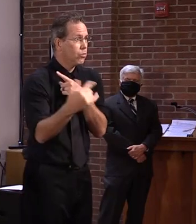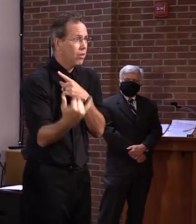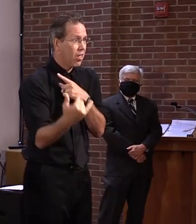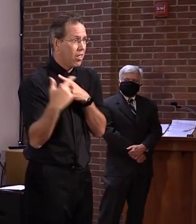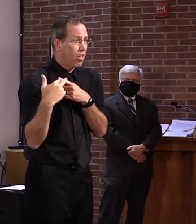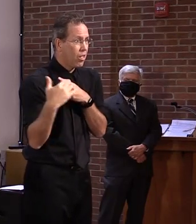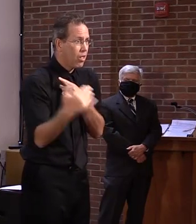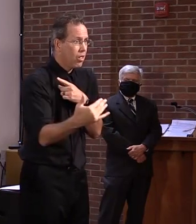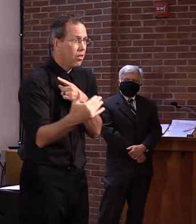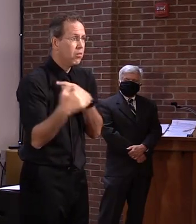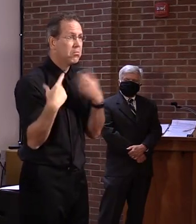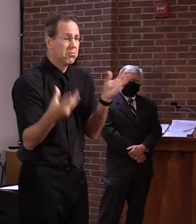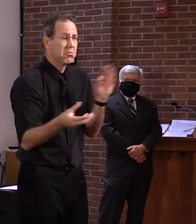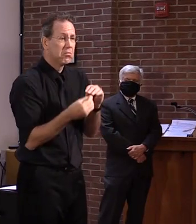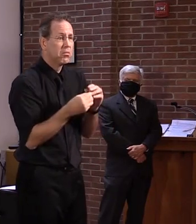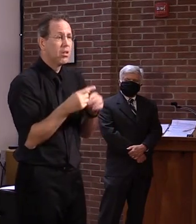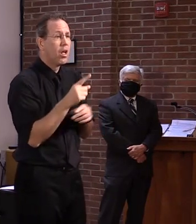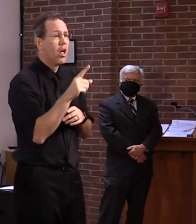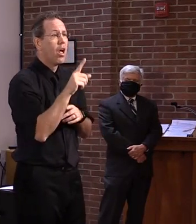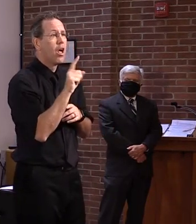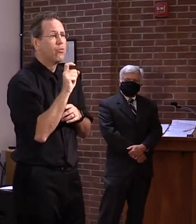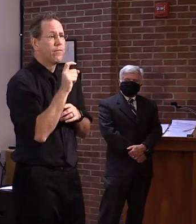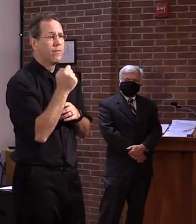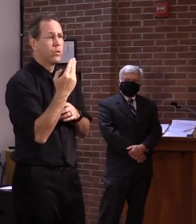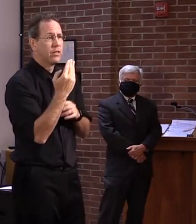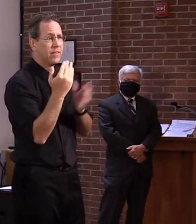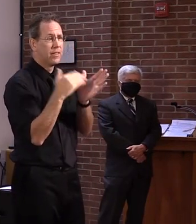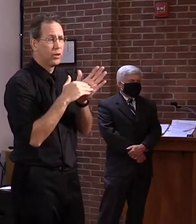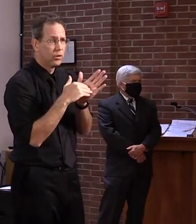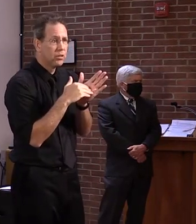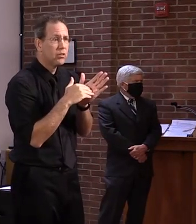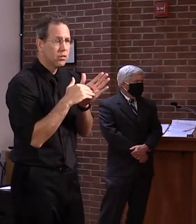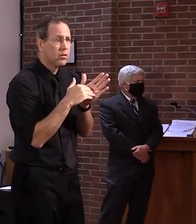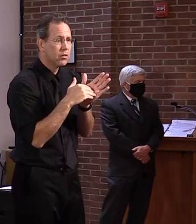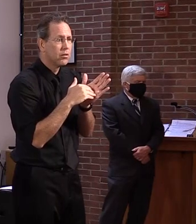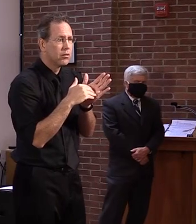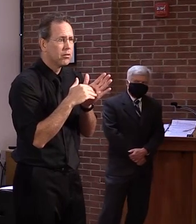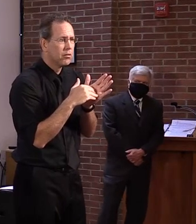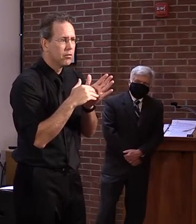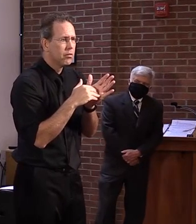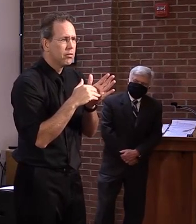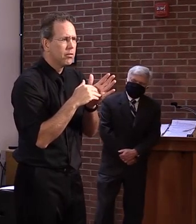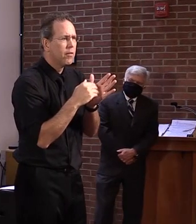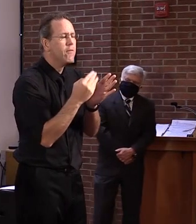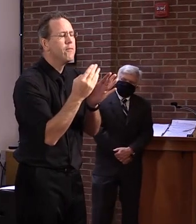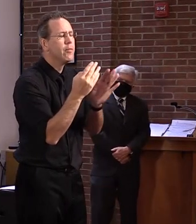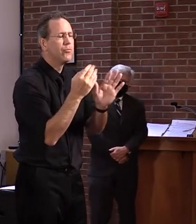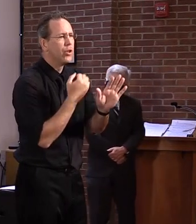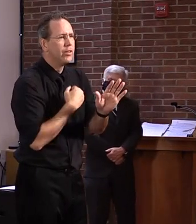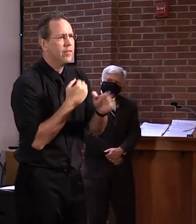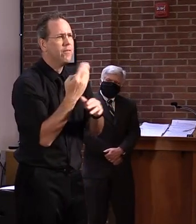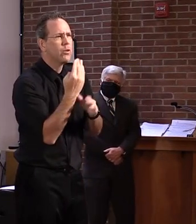private sale transactions. These types of